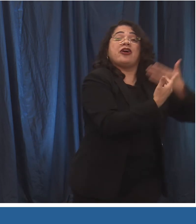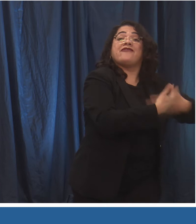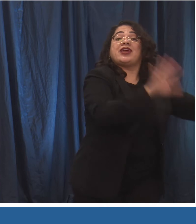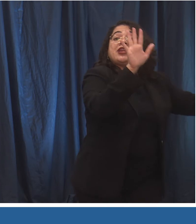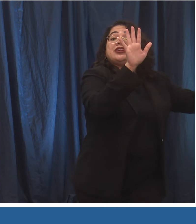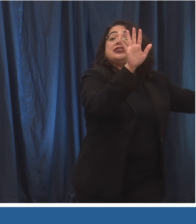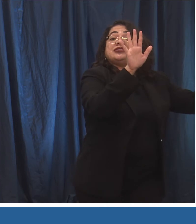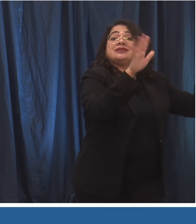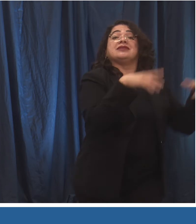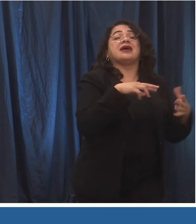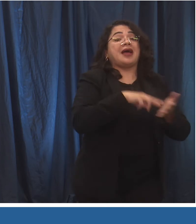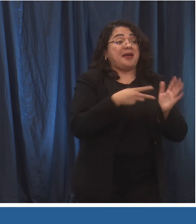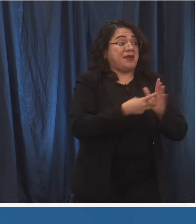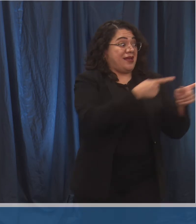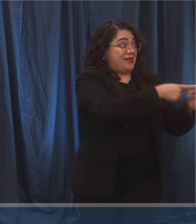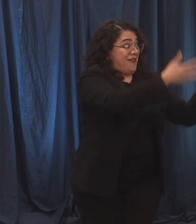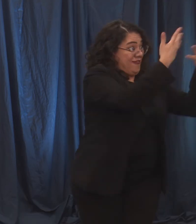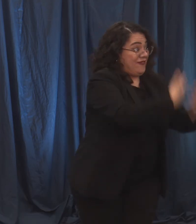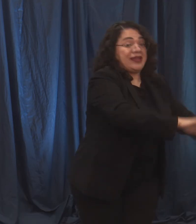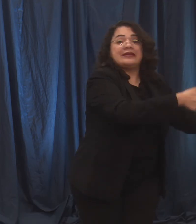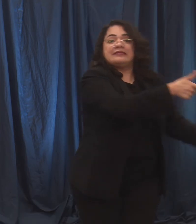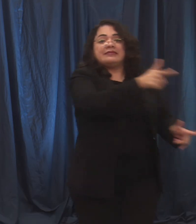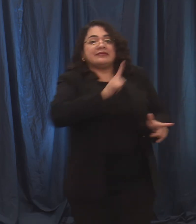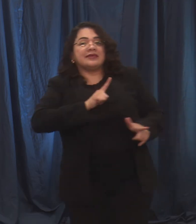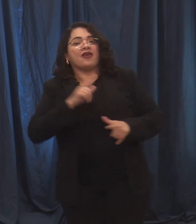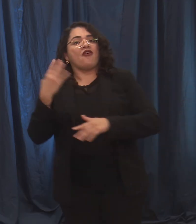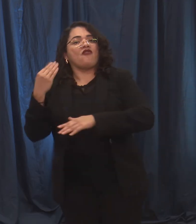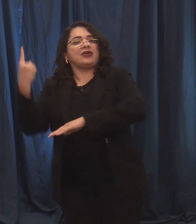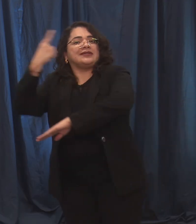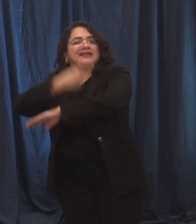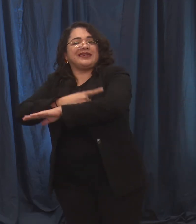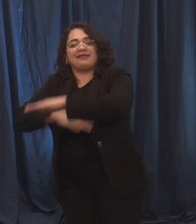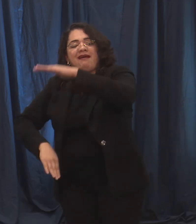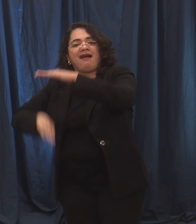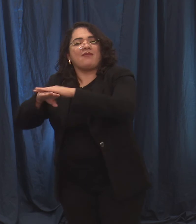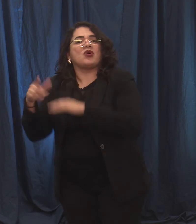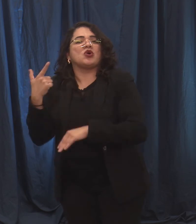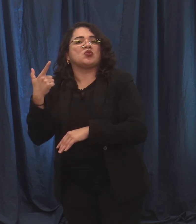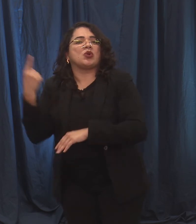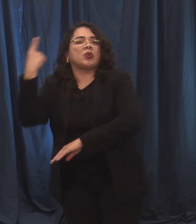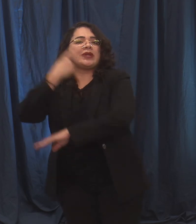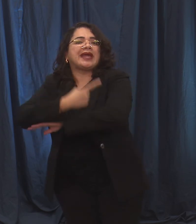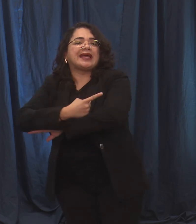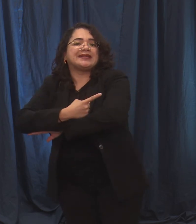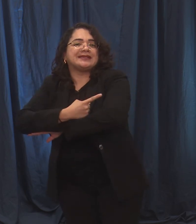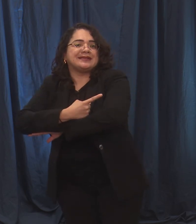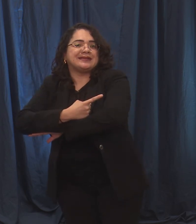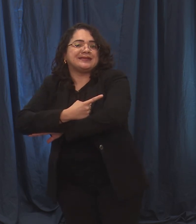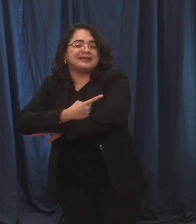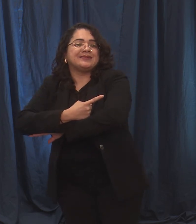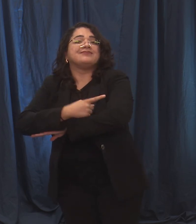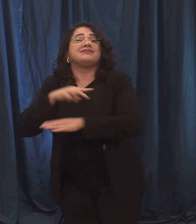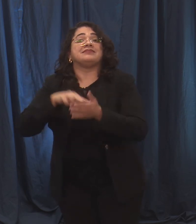likely to be at least 21 days. Quarantining does not mean that someone is infected with a disease, and